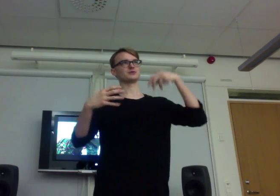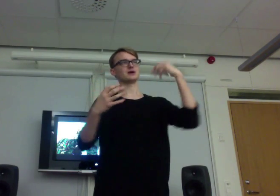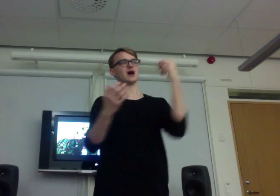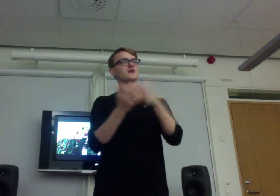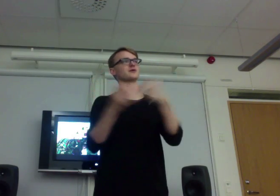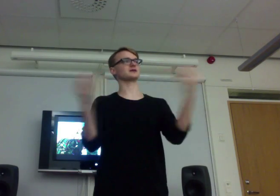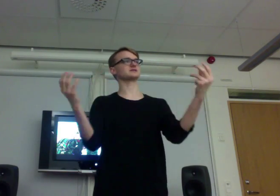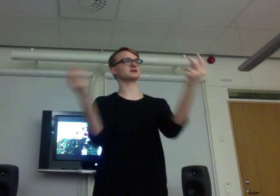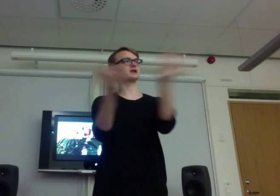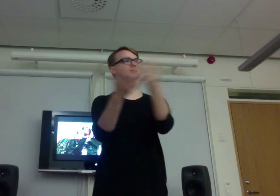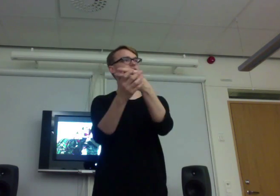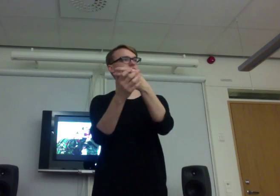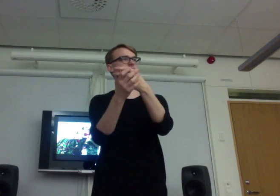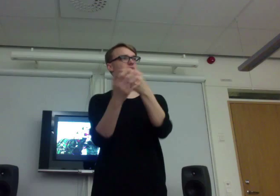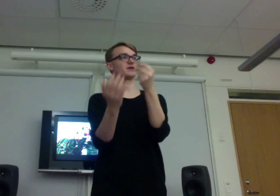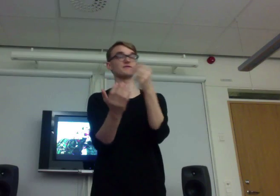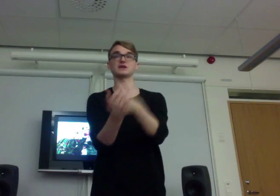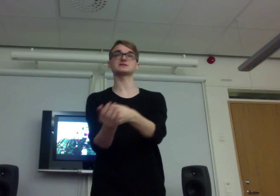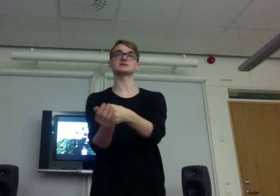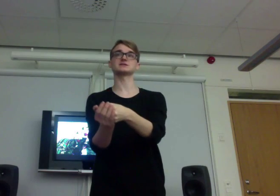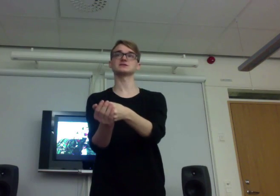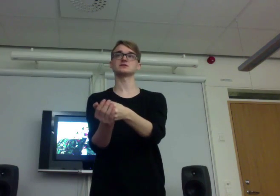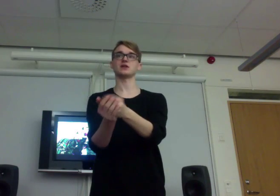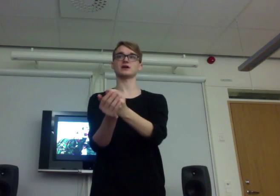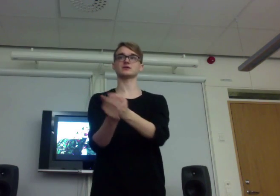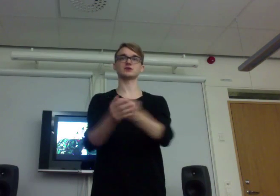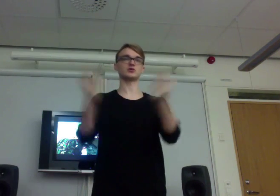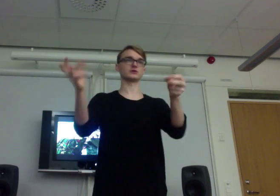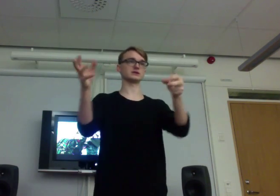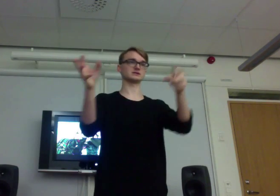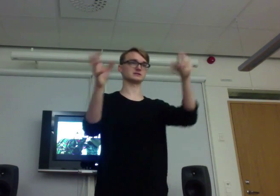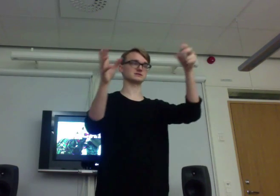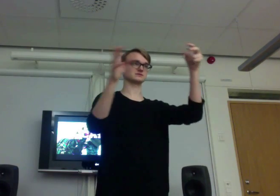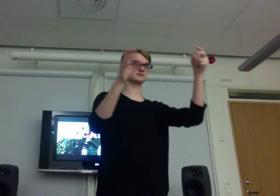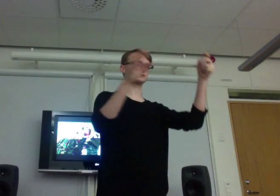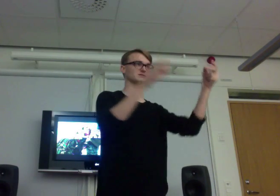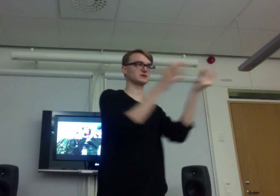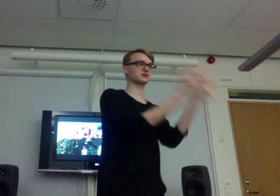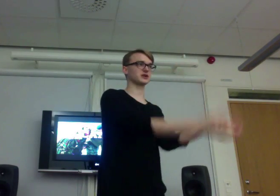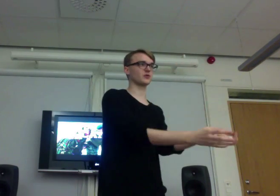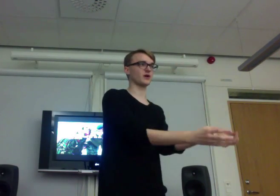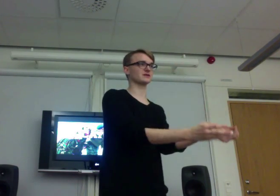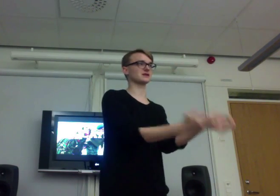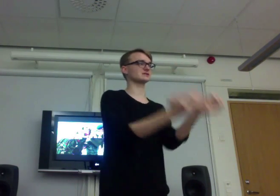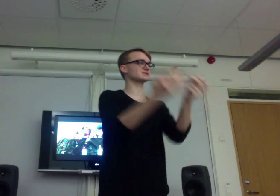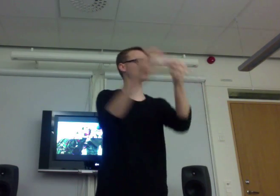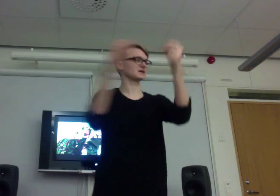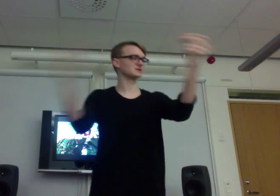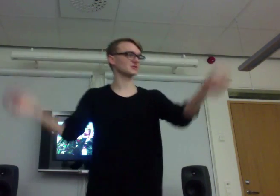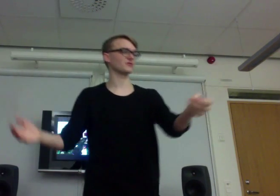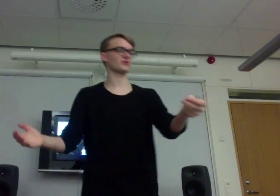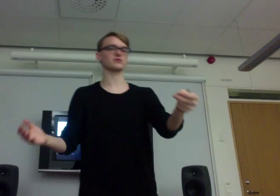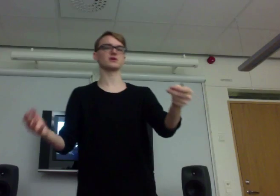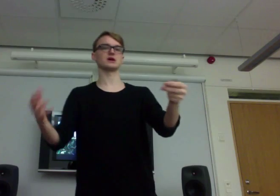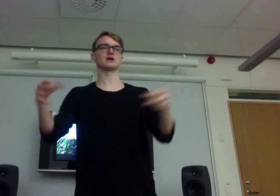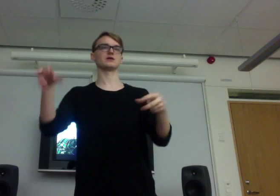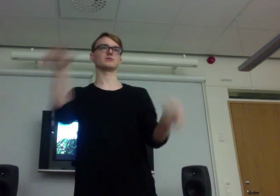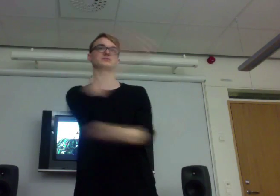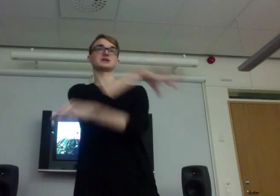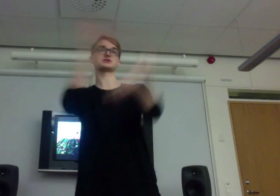The hierarchies in the classroom are very fixed. Like, the cool kids, the quiet kids, and so forth. By changing